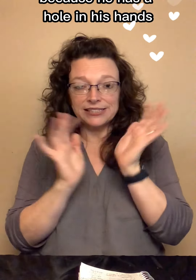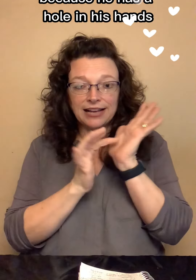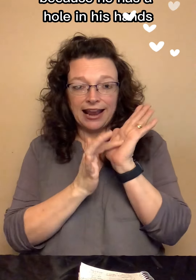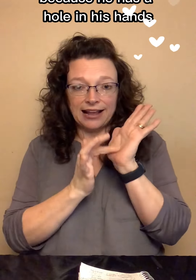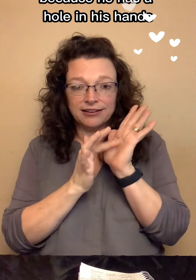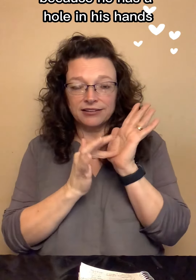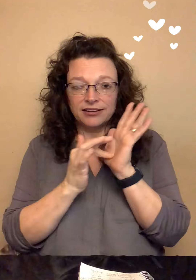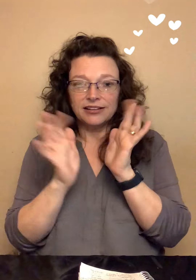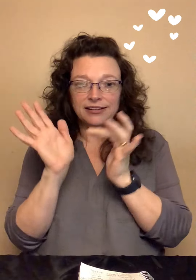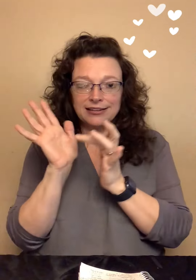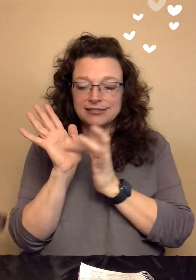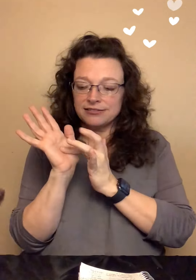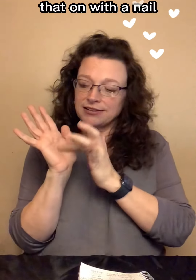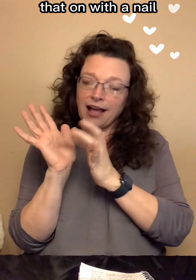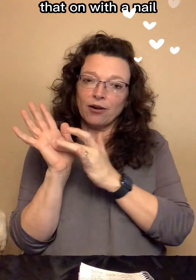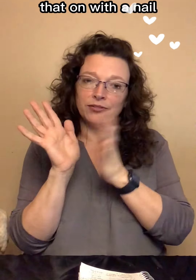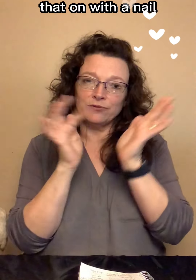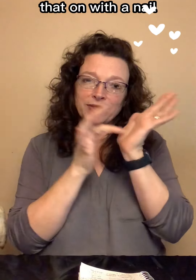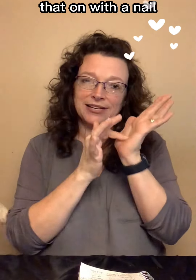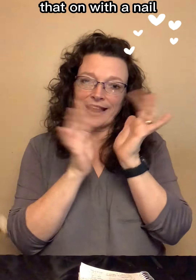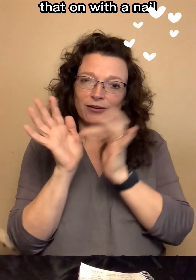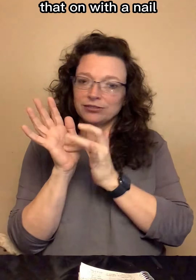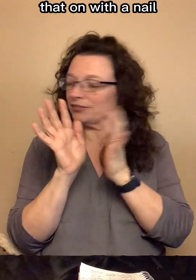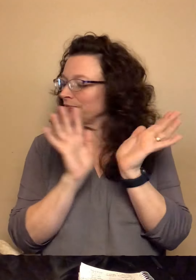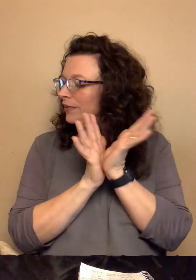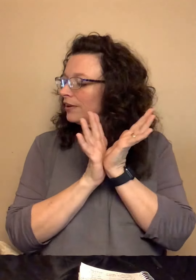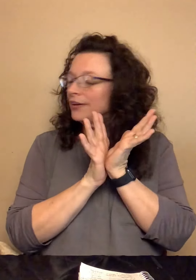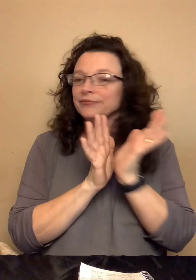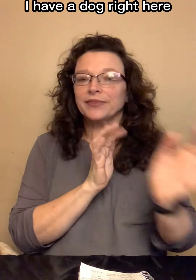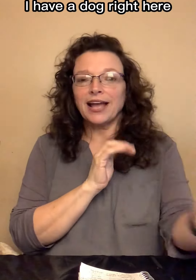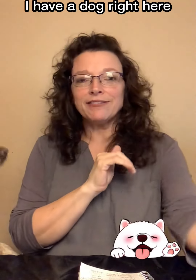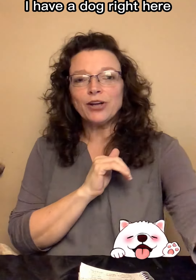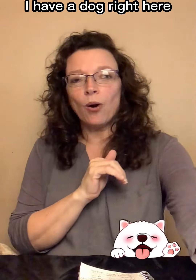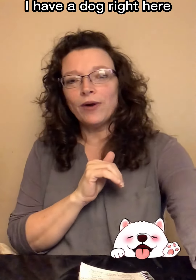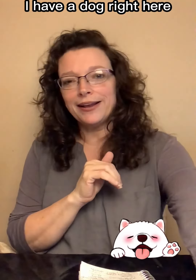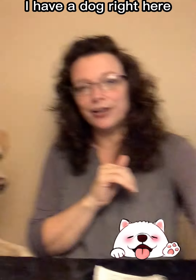his hand. And you just add him with a nail. I have a doll right here.